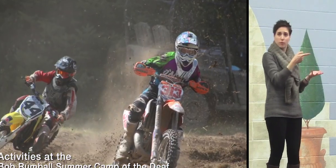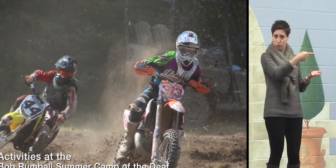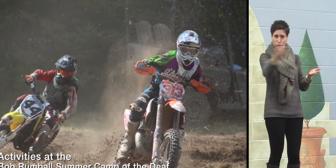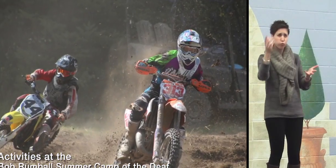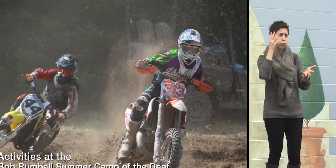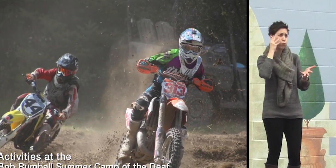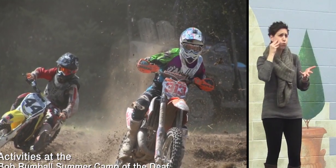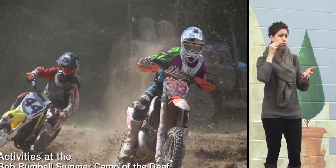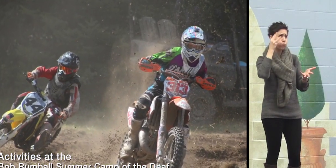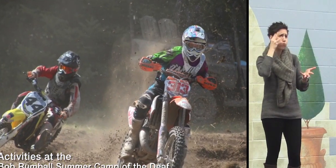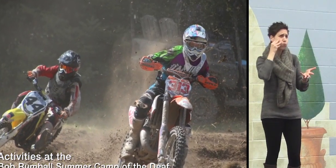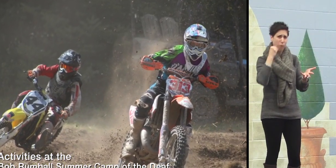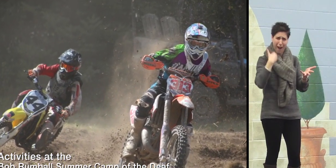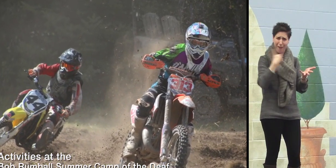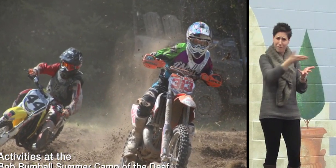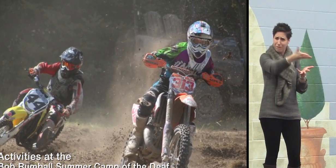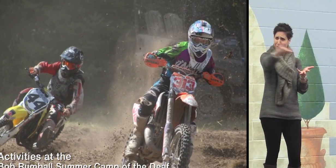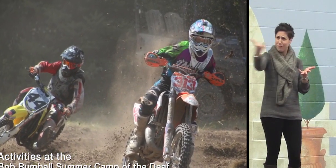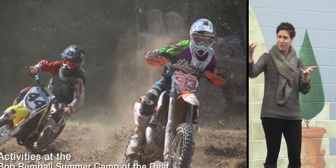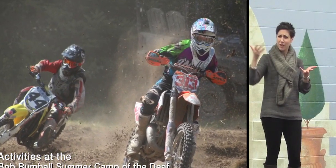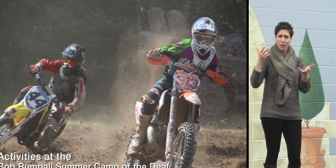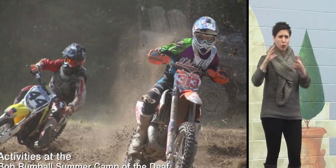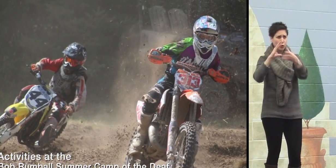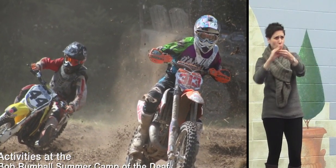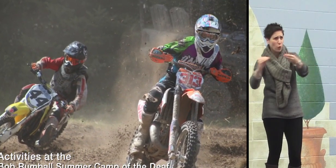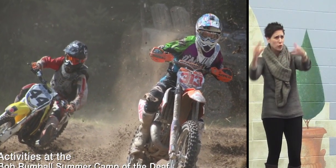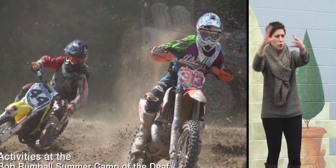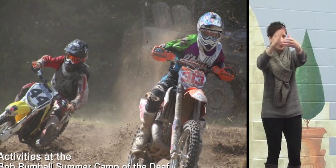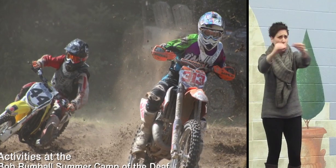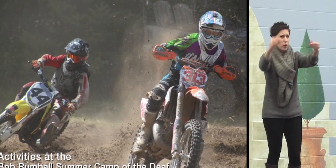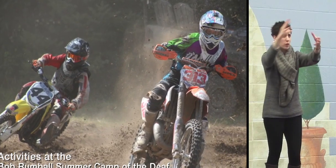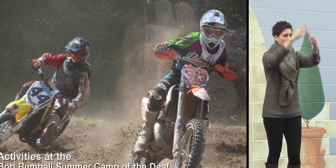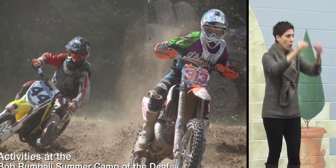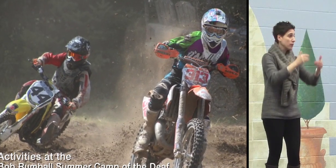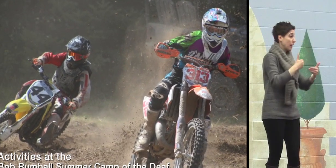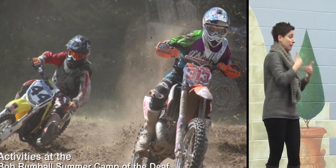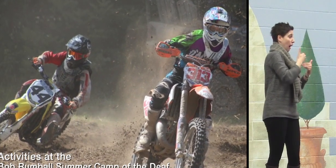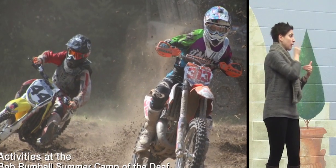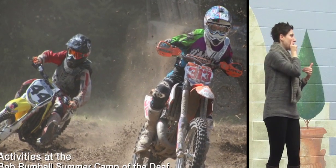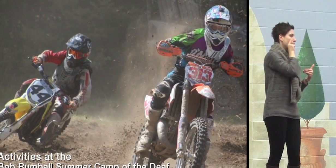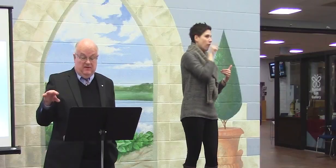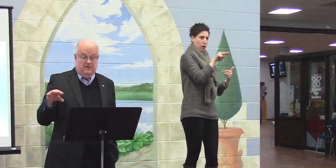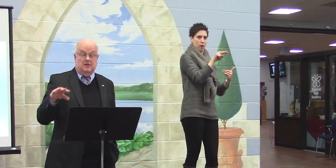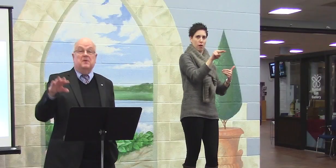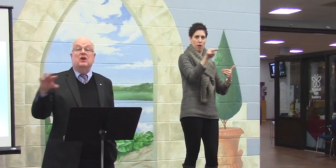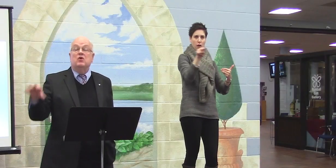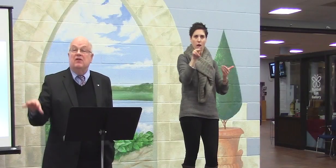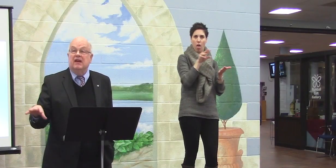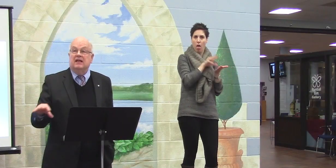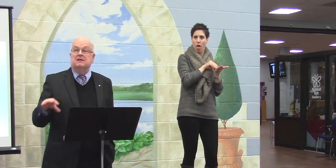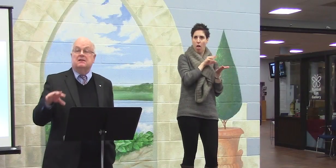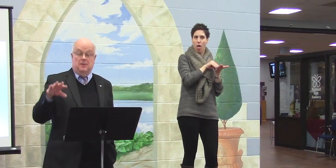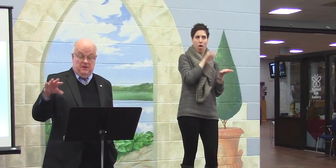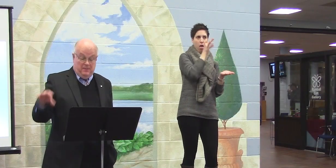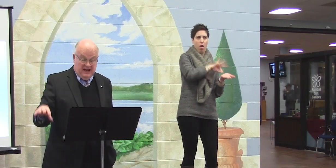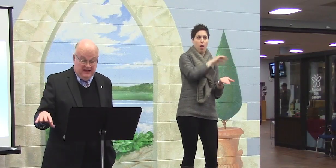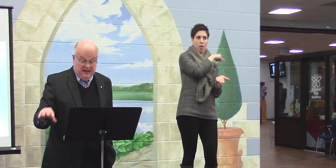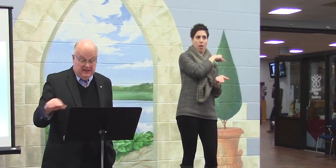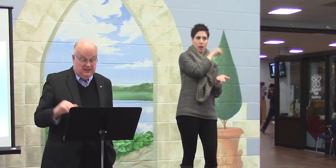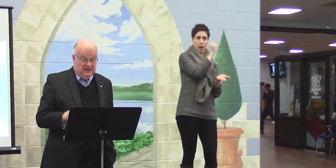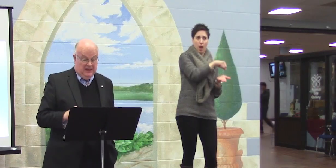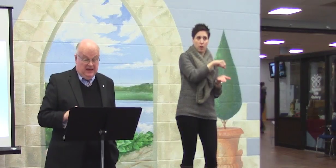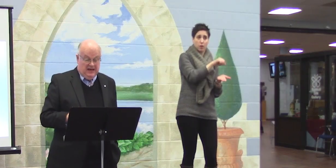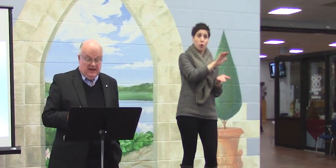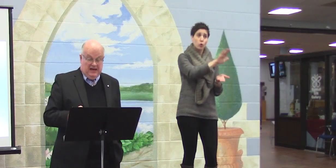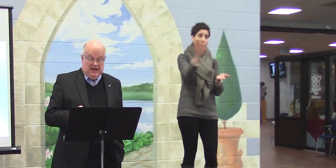benefit from hearing your stories, how you've experienced life, some of the good things, some of the bad